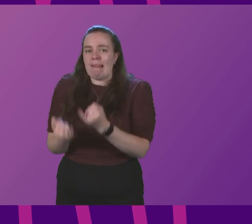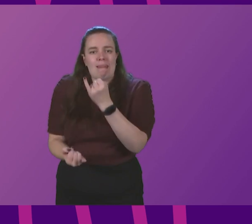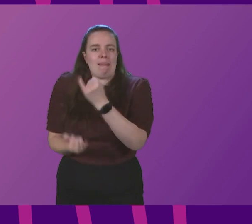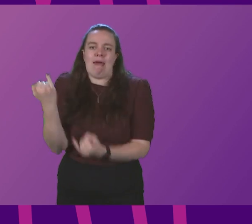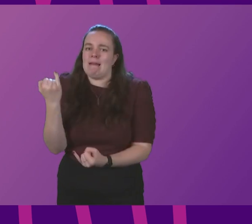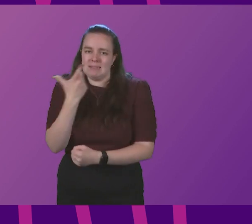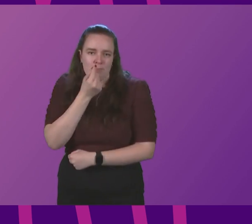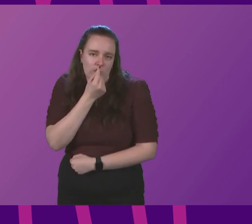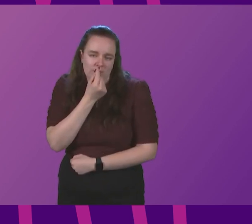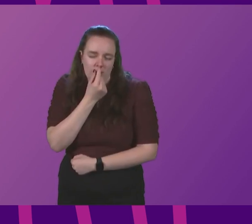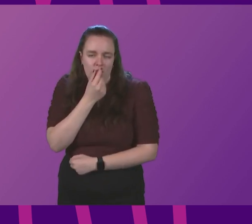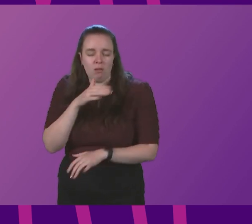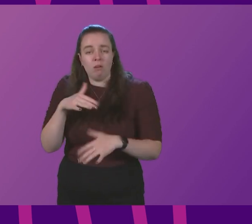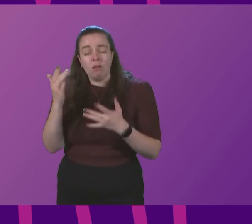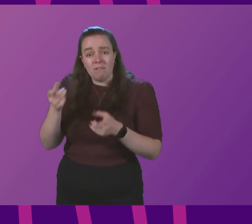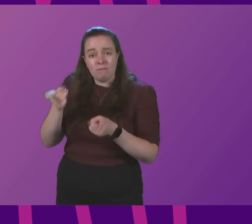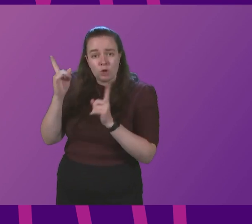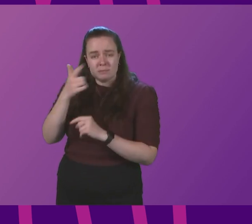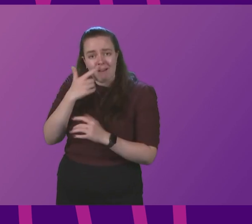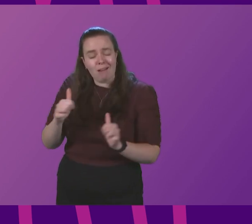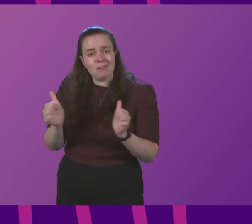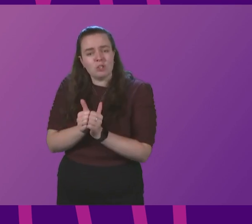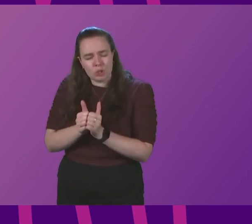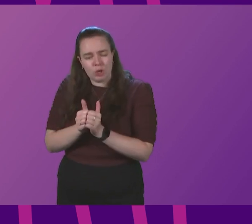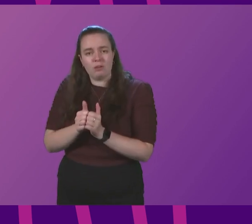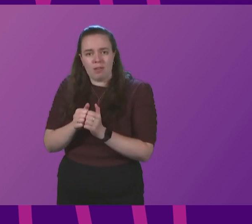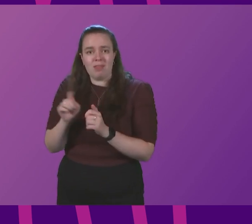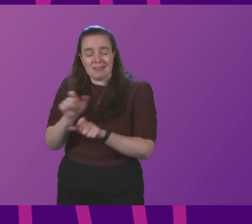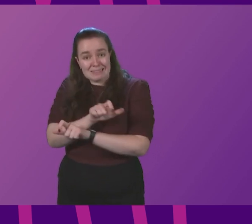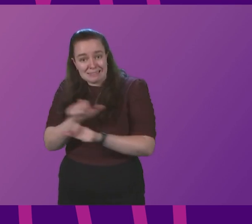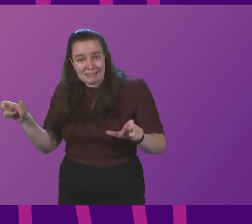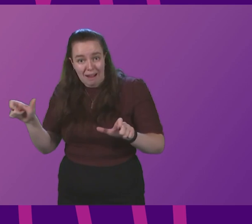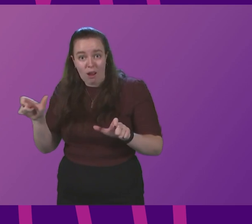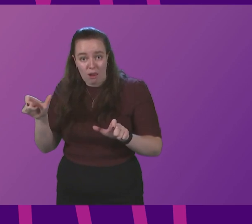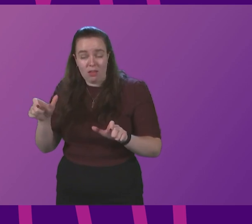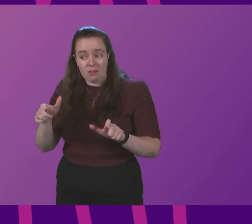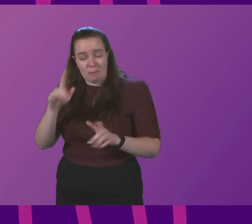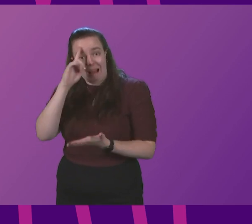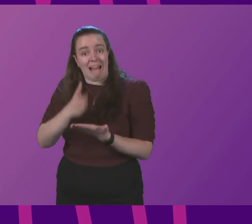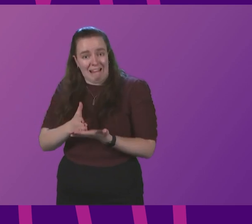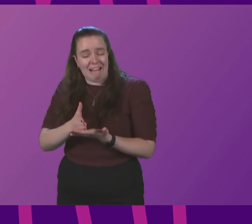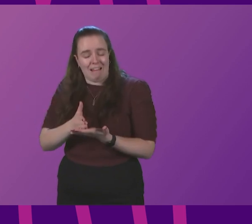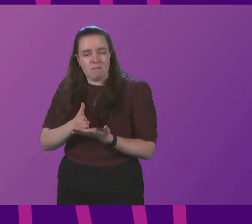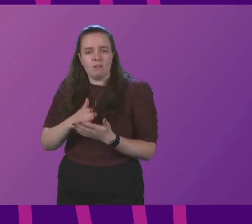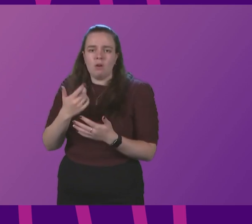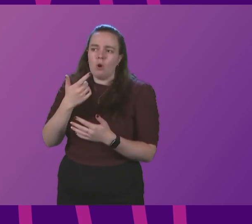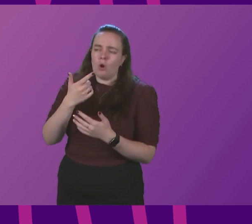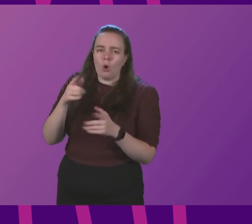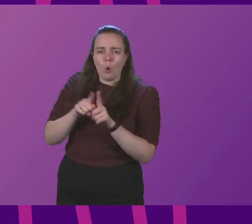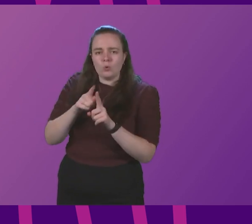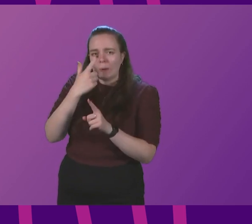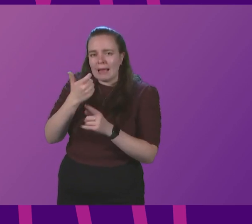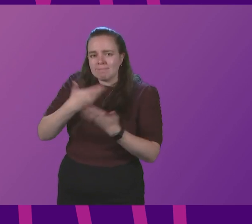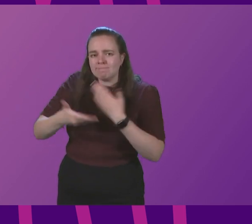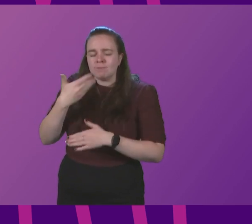resort. So, will the First Minister confirm that remains her government's position? And can she also say that no